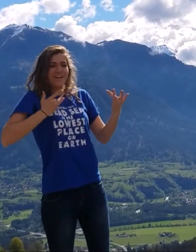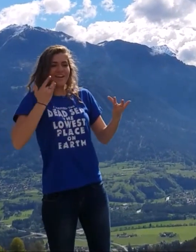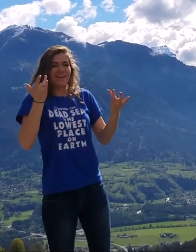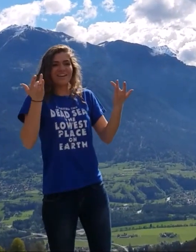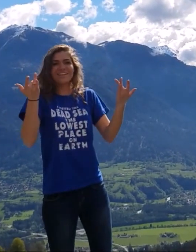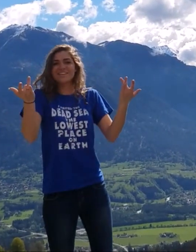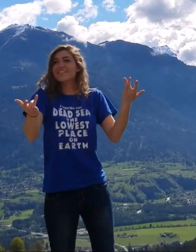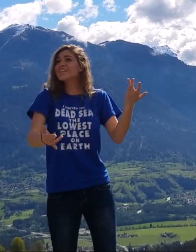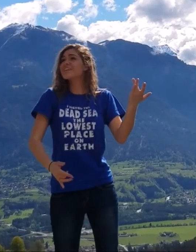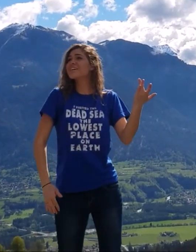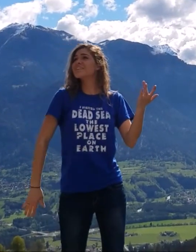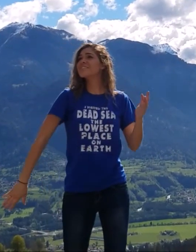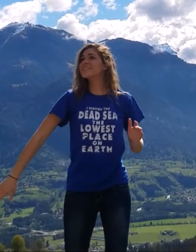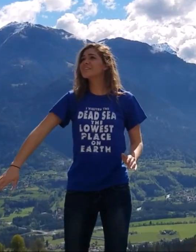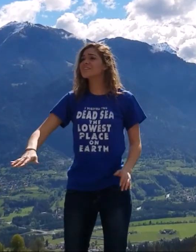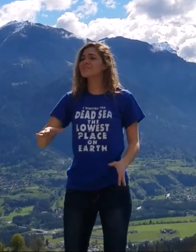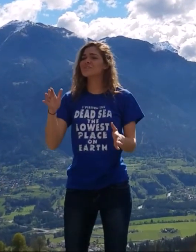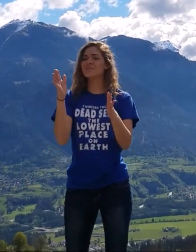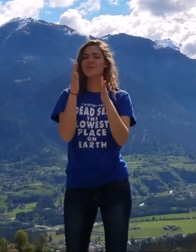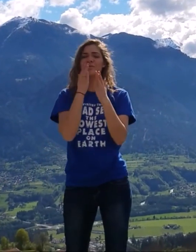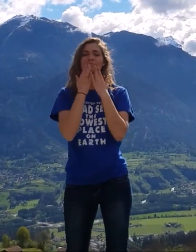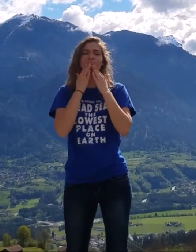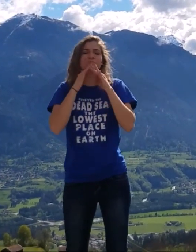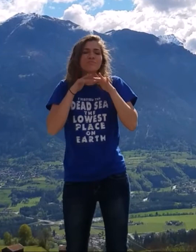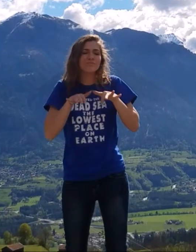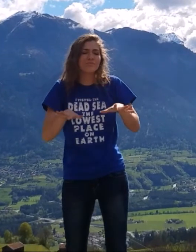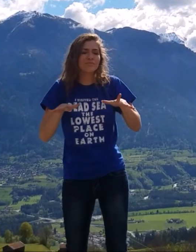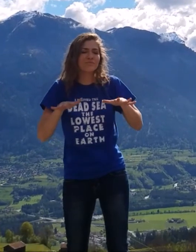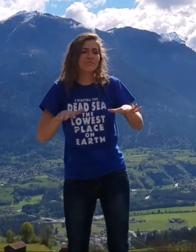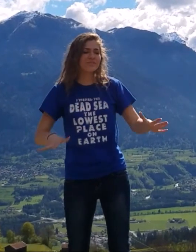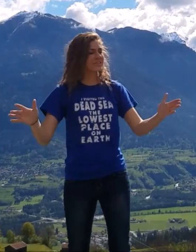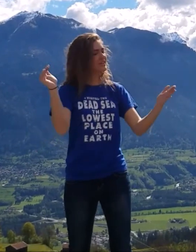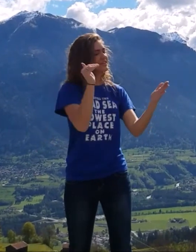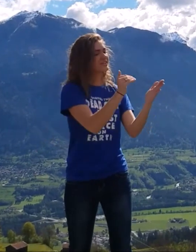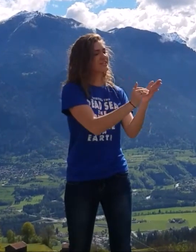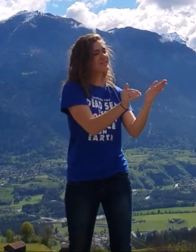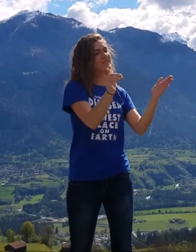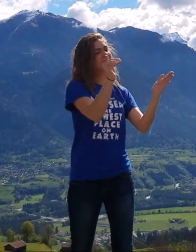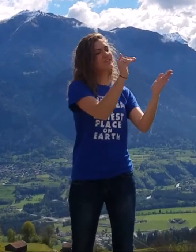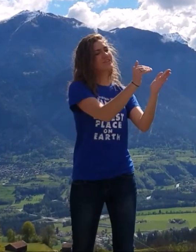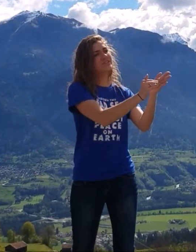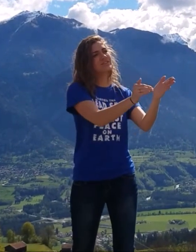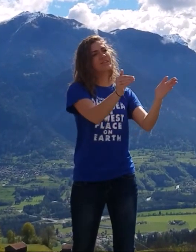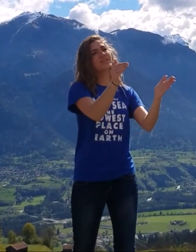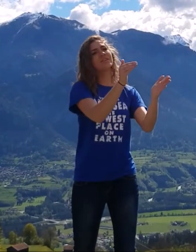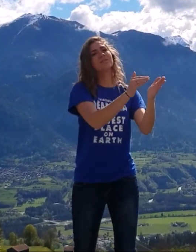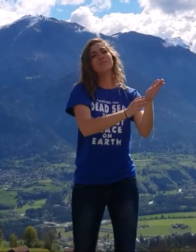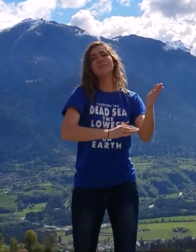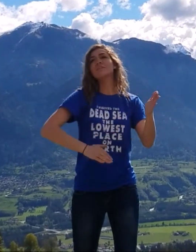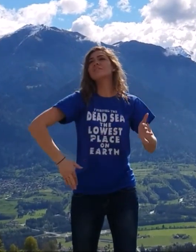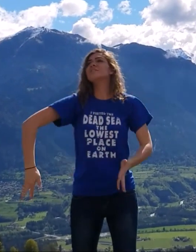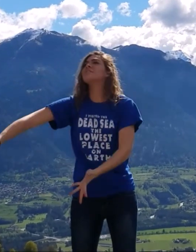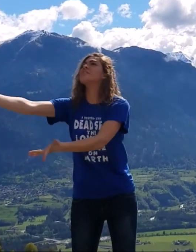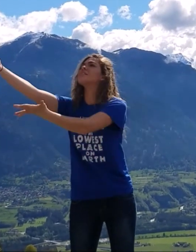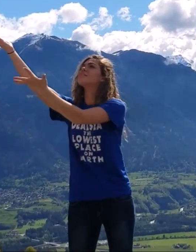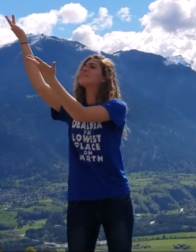Blessings all mine with ten thousand beside